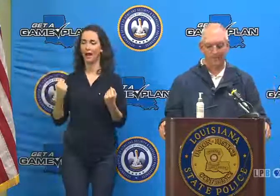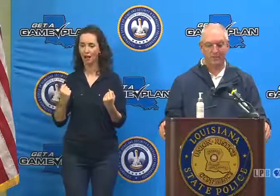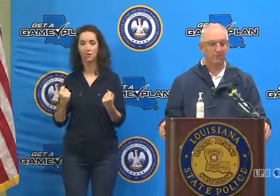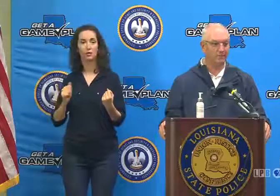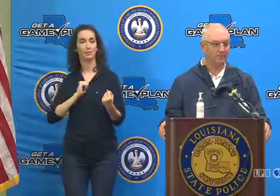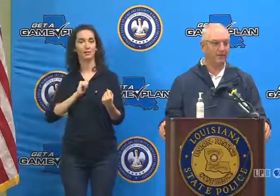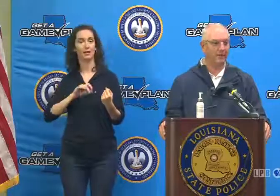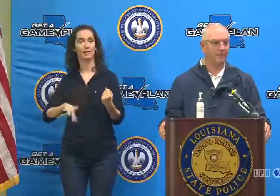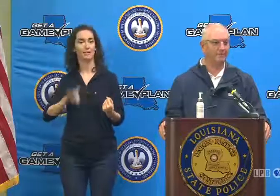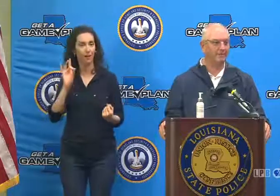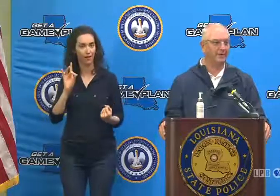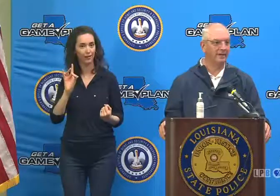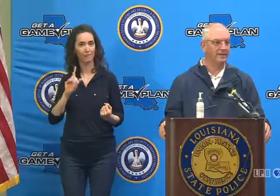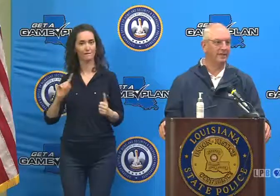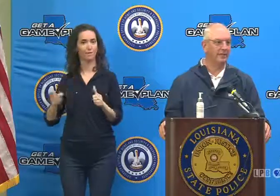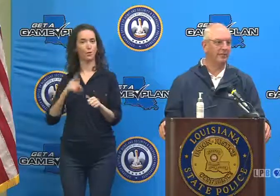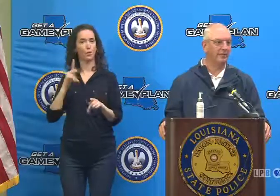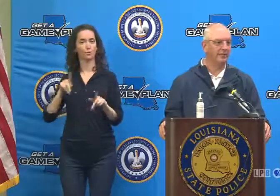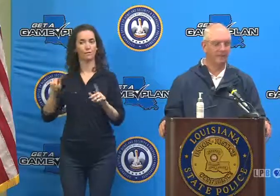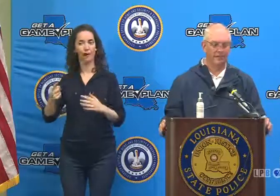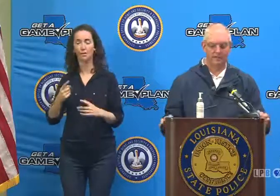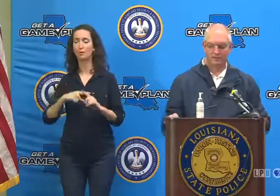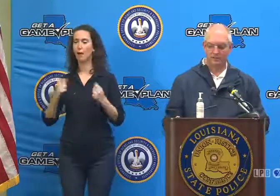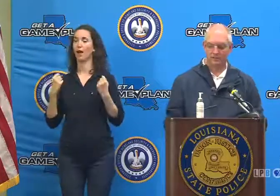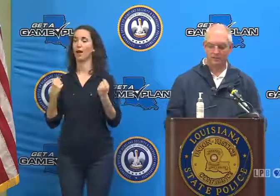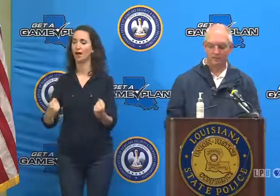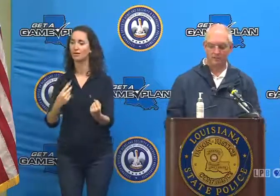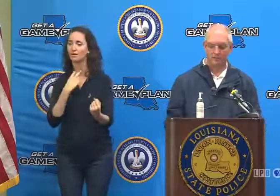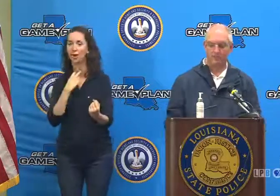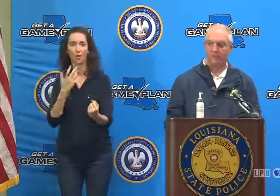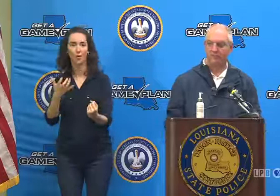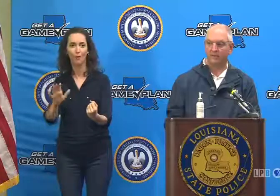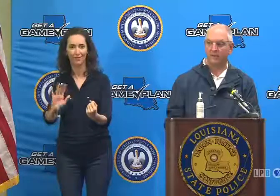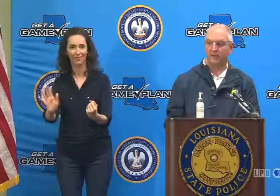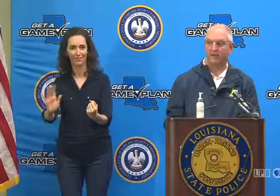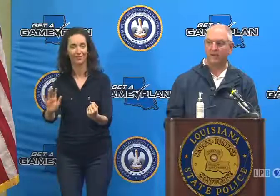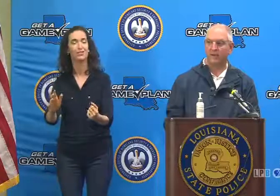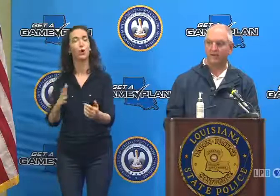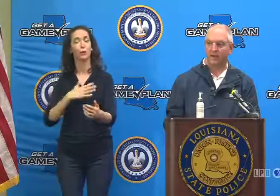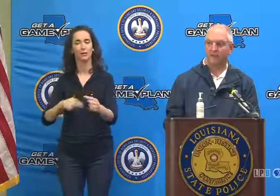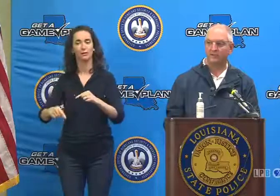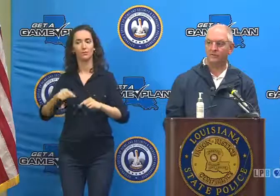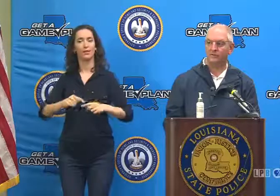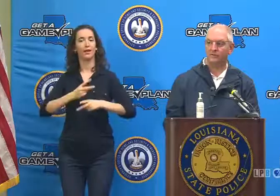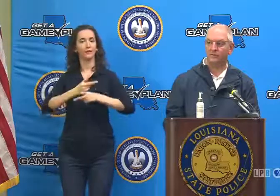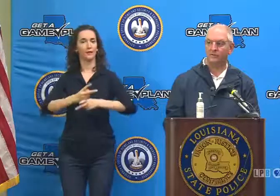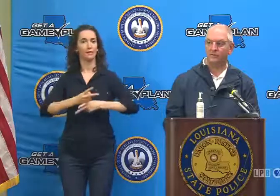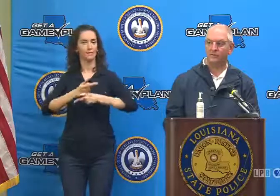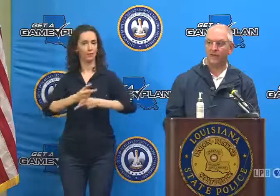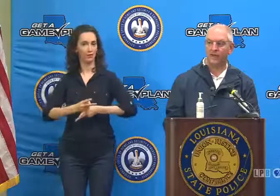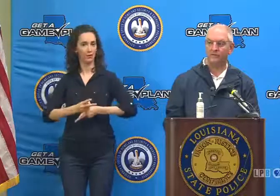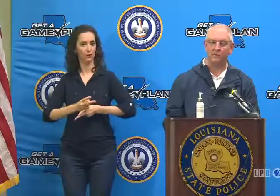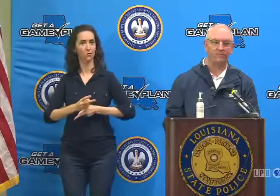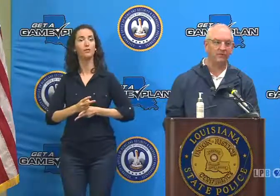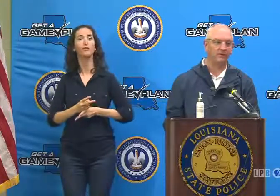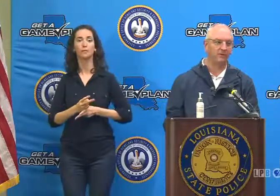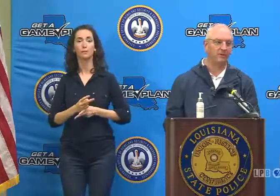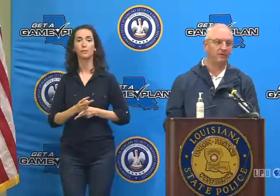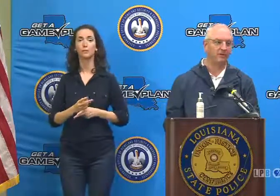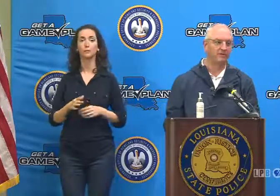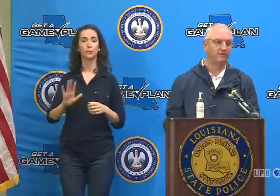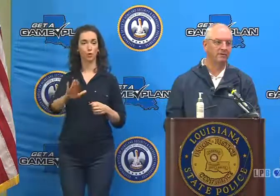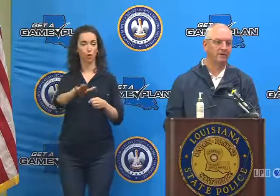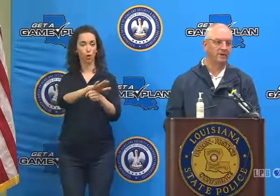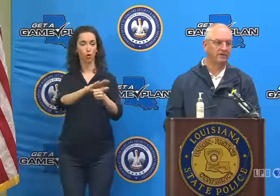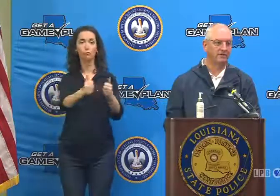you've been unable to get through. So just asking people to be very careful and monitor the guidance you're given from